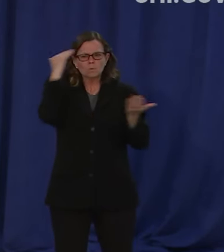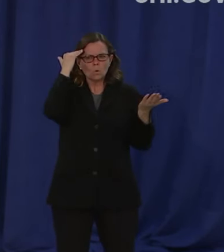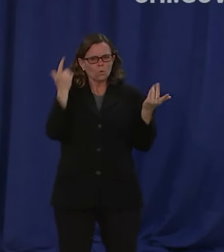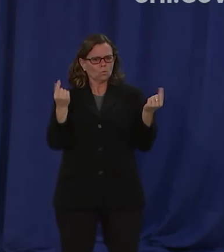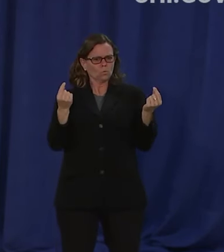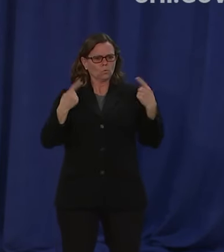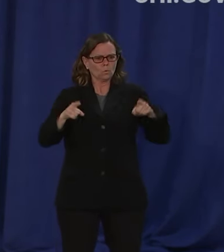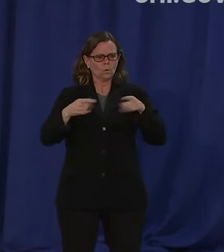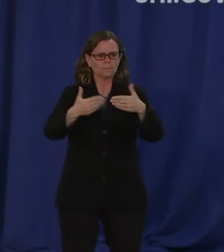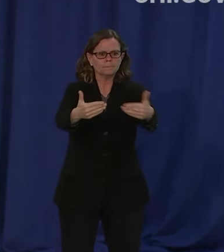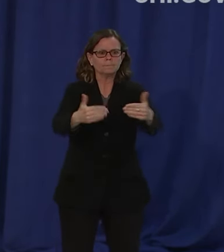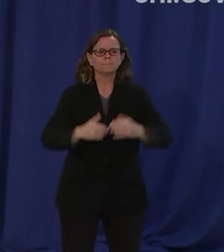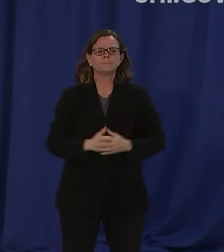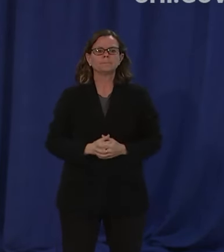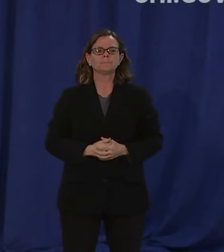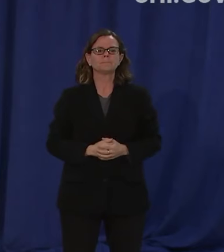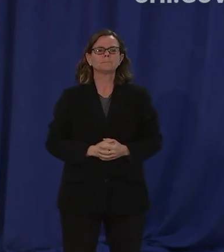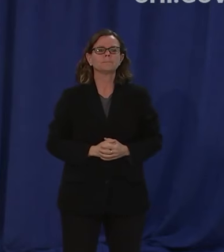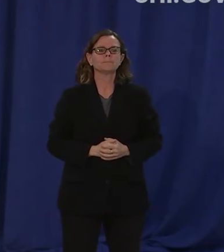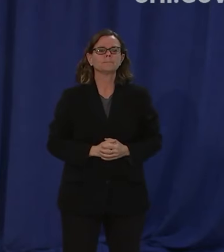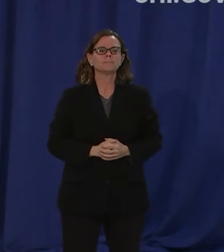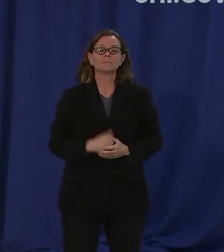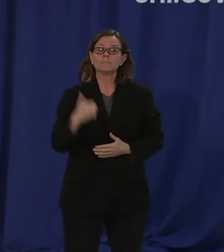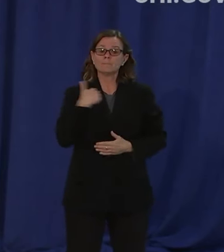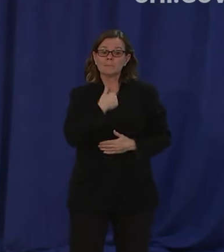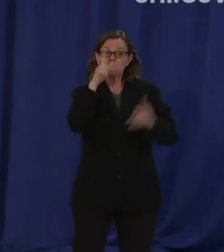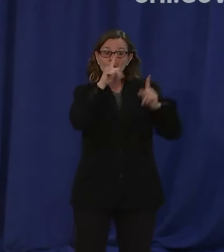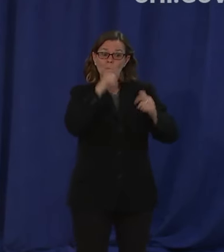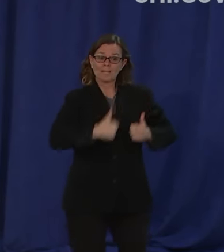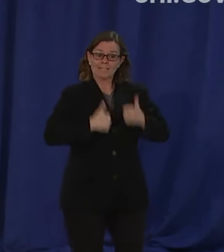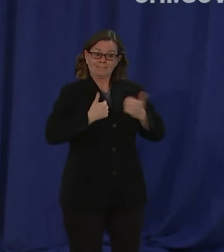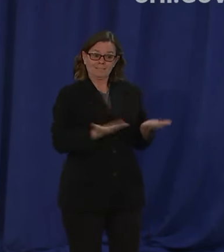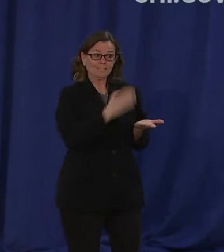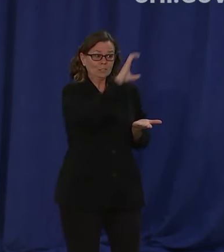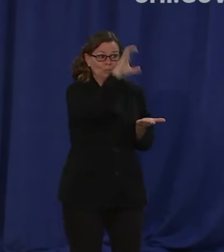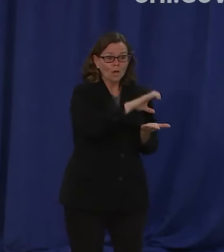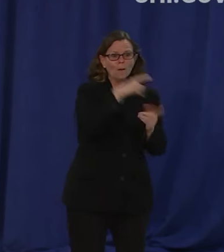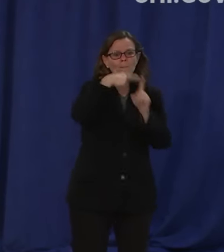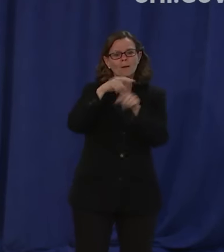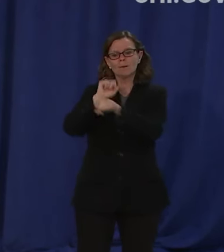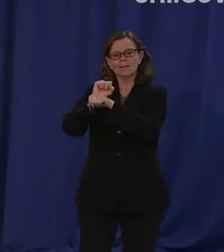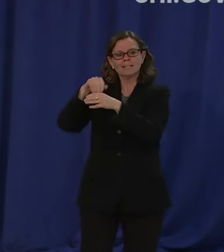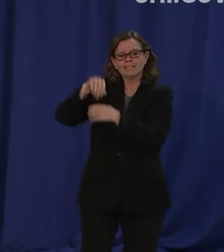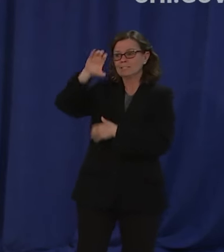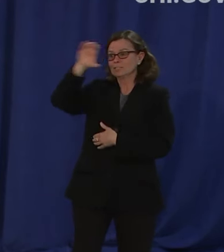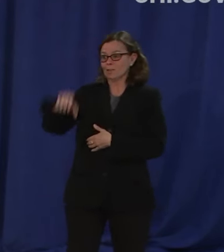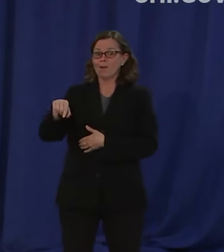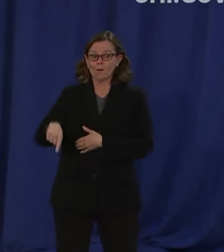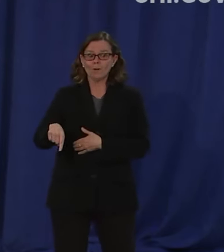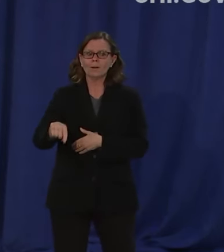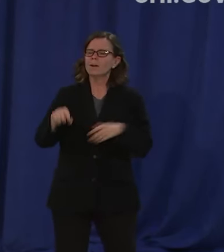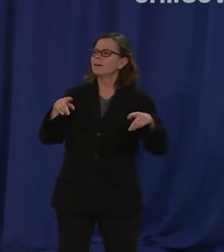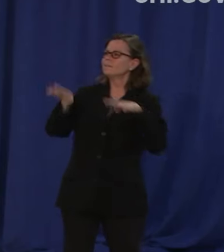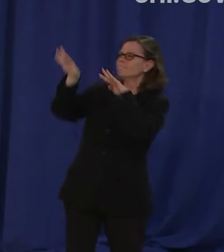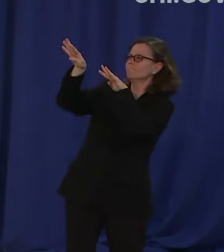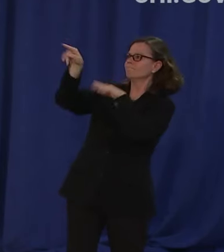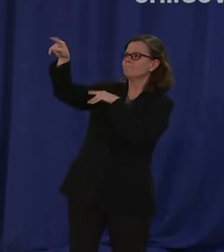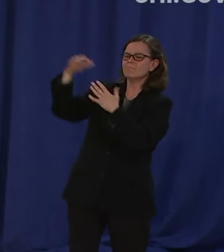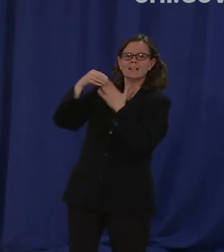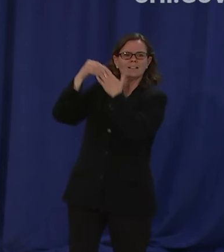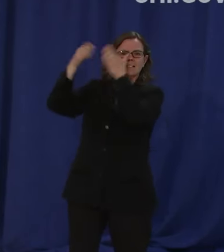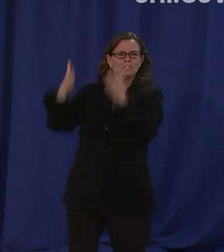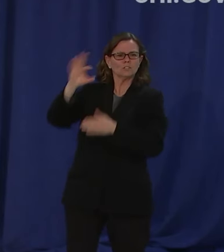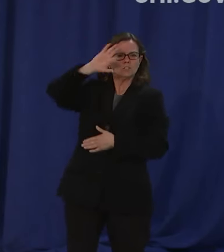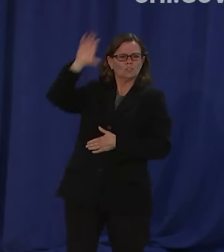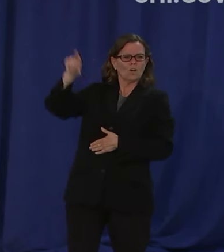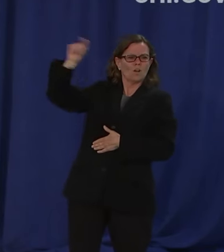Our residents and businesses are looking to their elected leaders to take action and ensure their needs are being met and critical